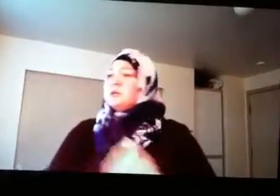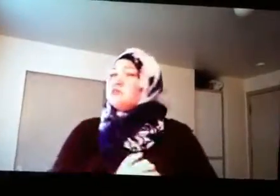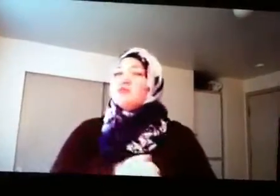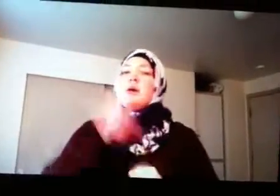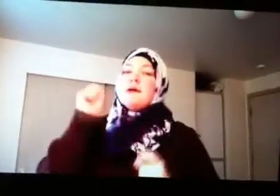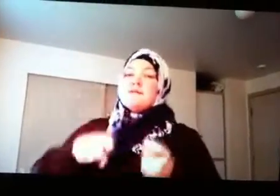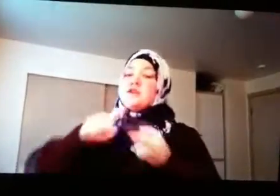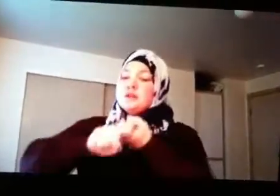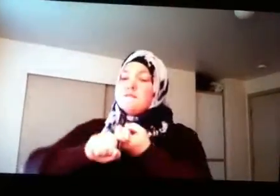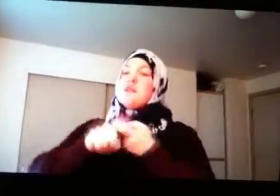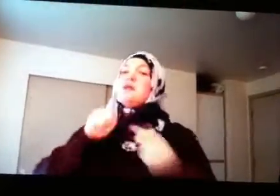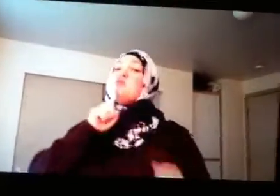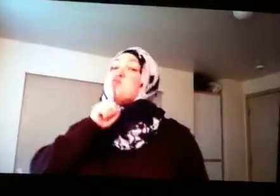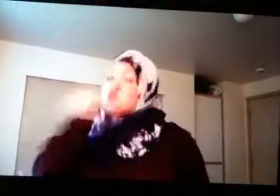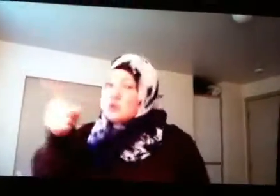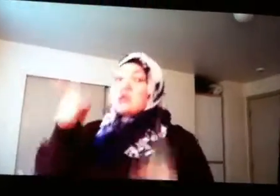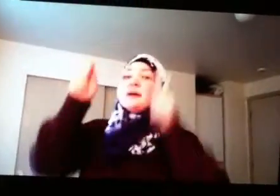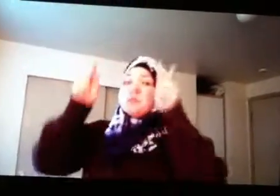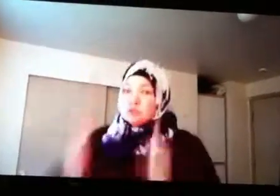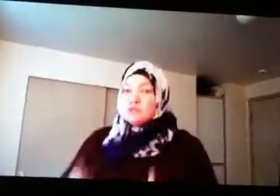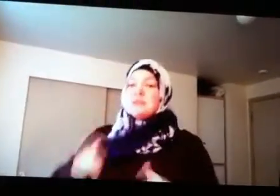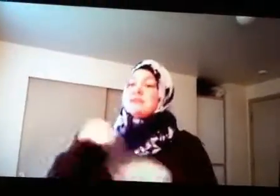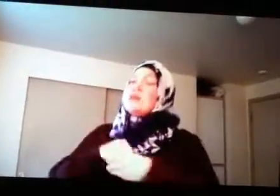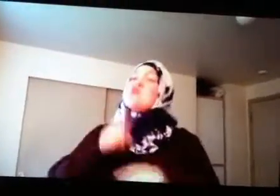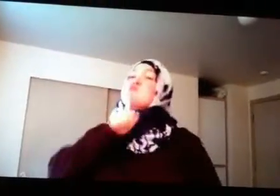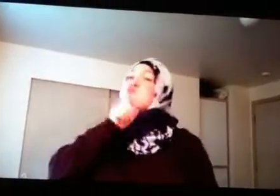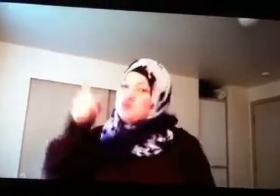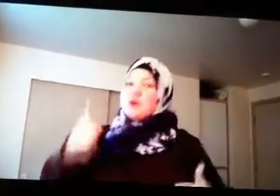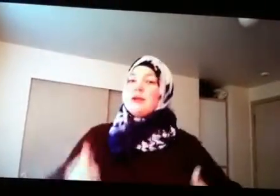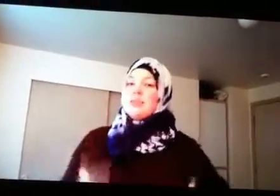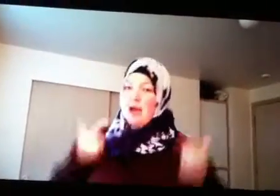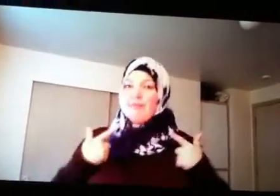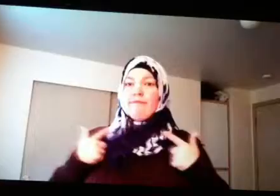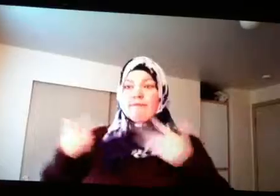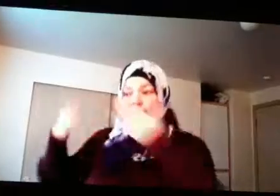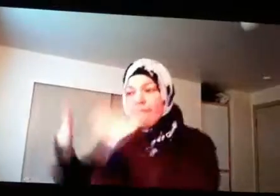Some people say no. You have to be friends in real life. Real friends.